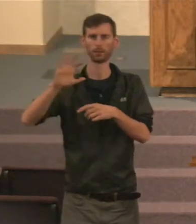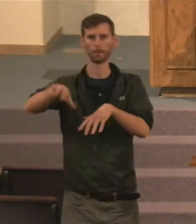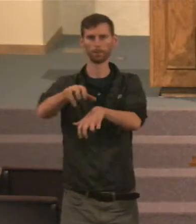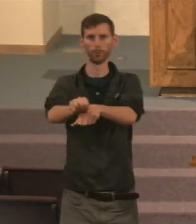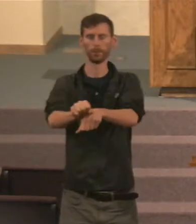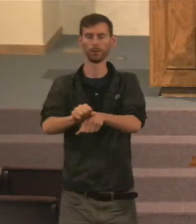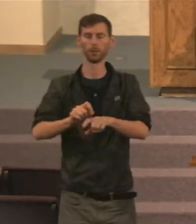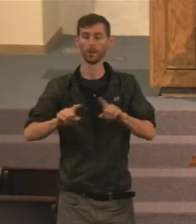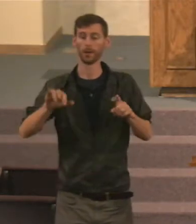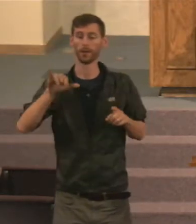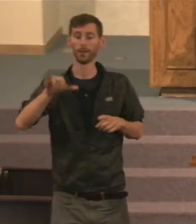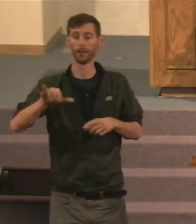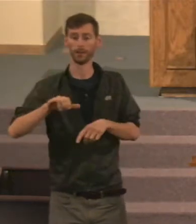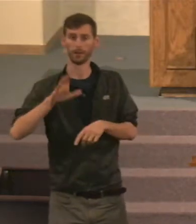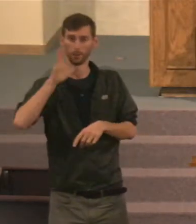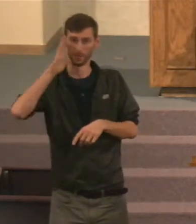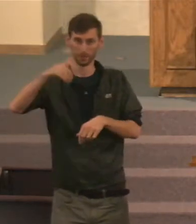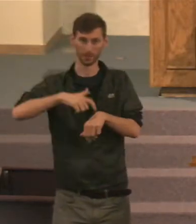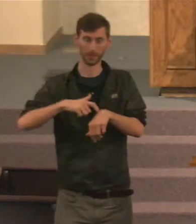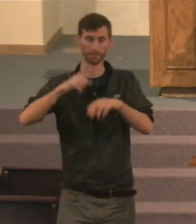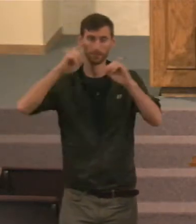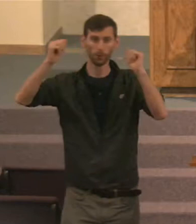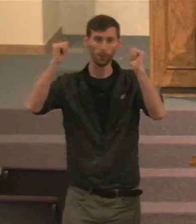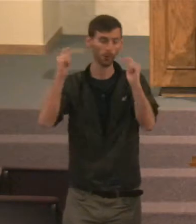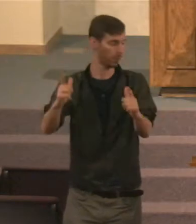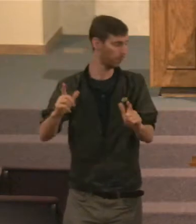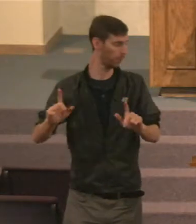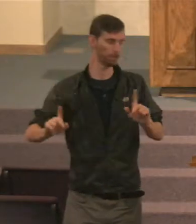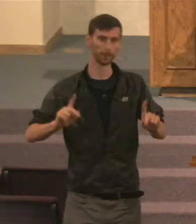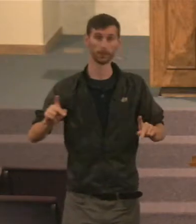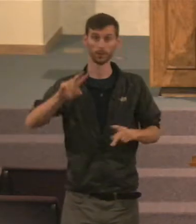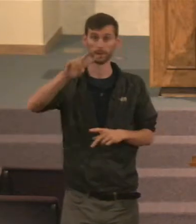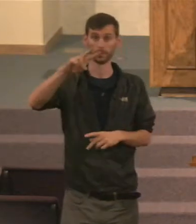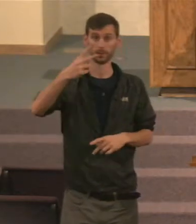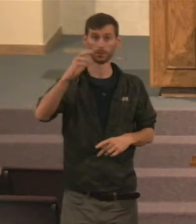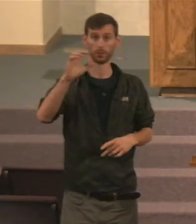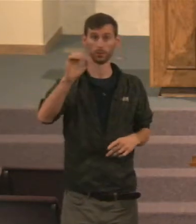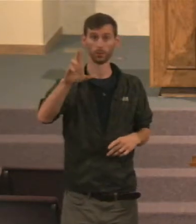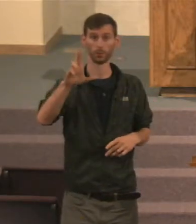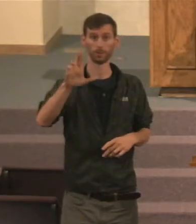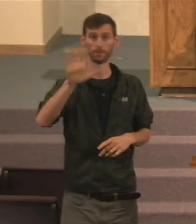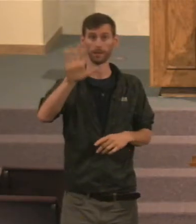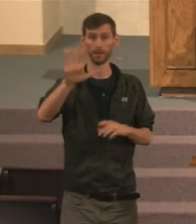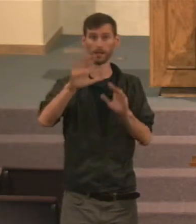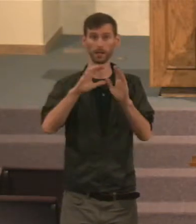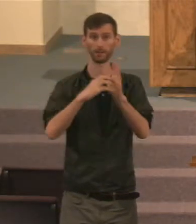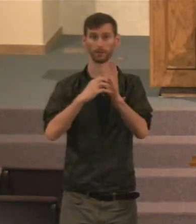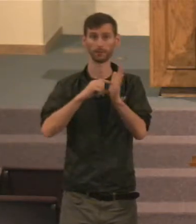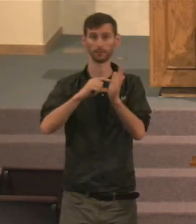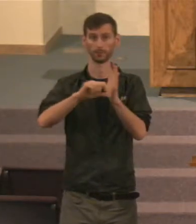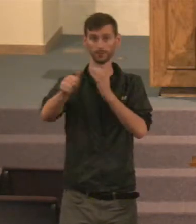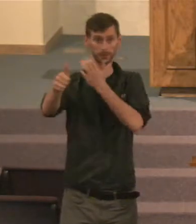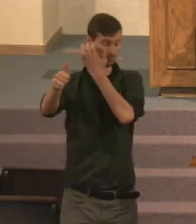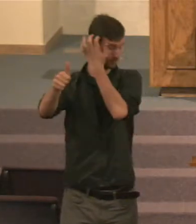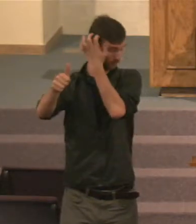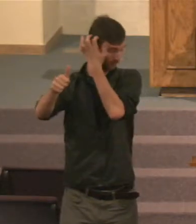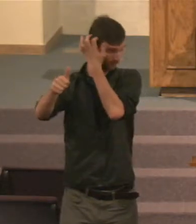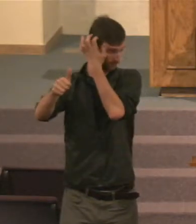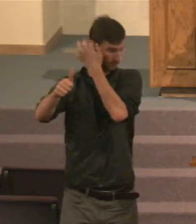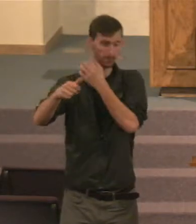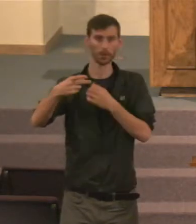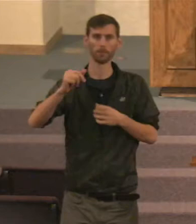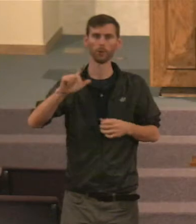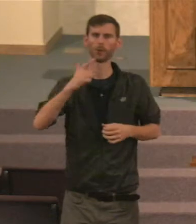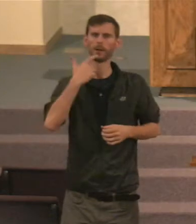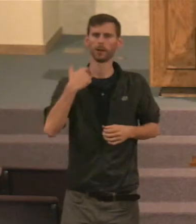It's going to be a time, Time for all people. 2 Corinthians chapter 5, In verse 10, Paul said, For we must